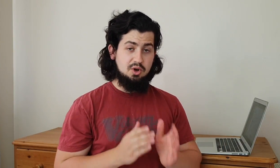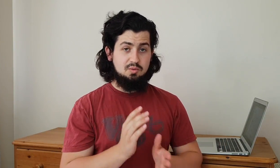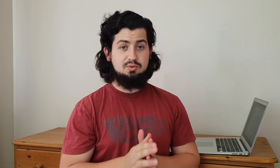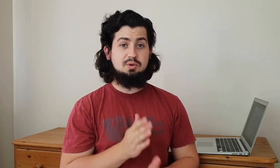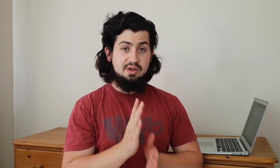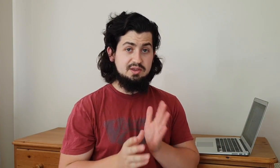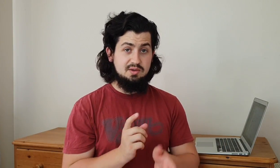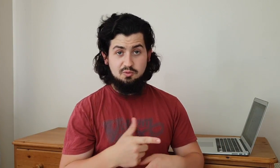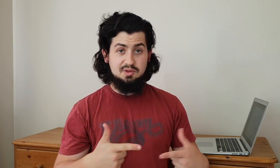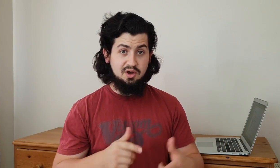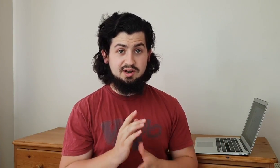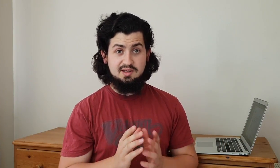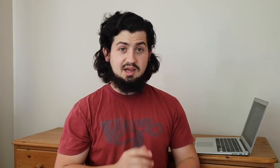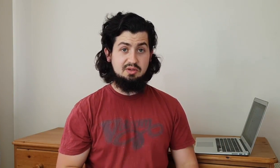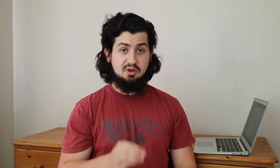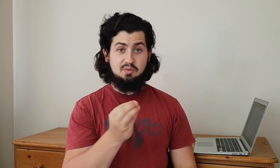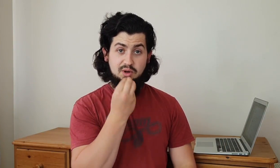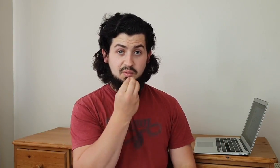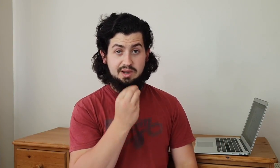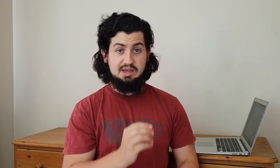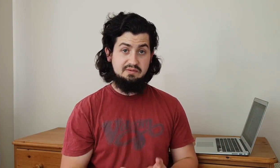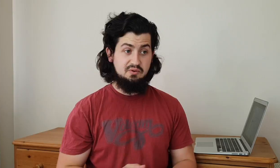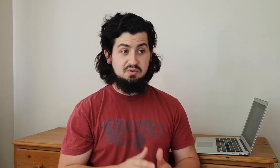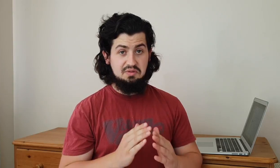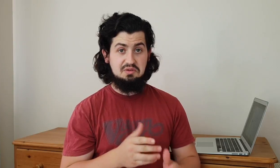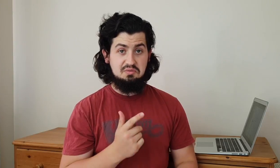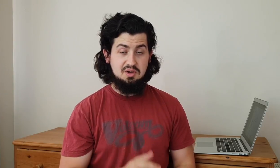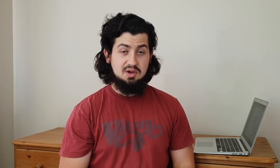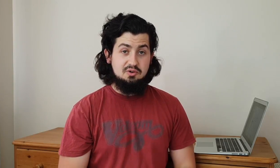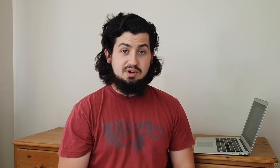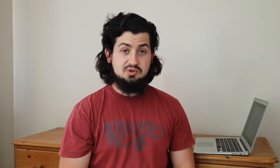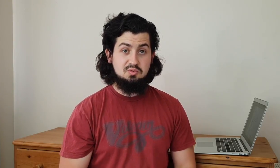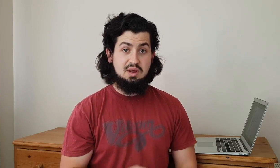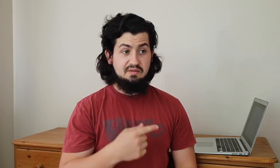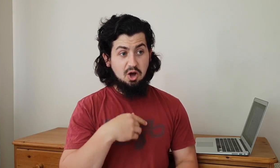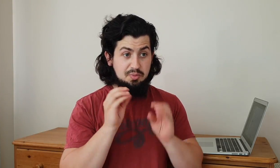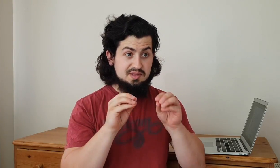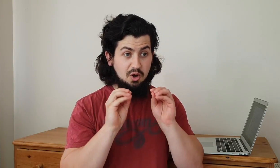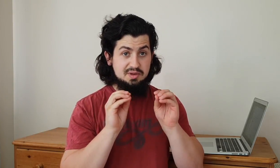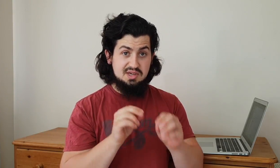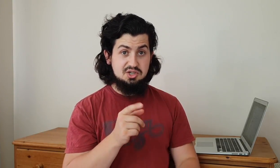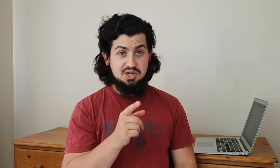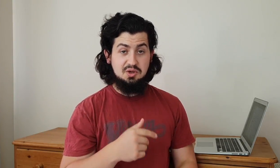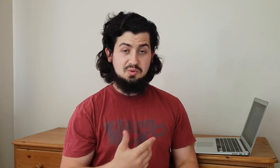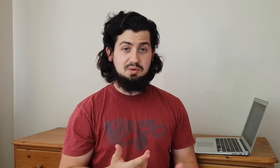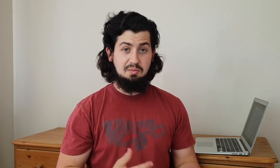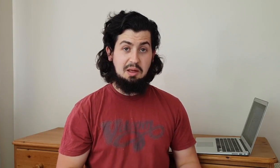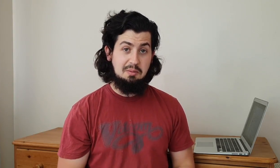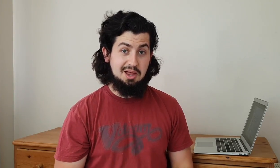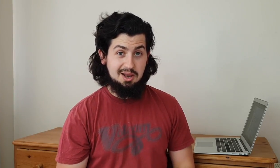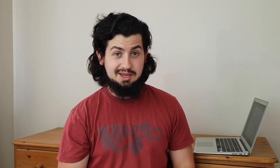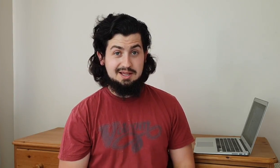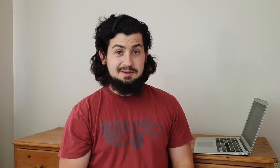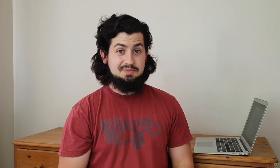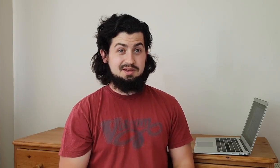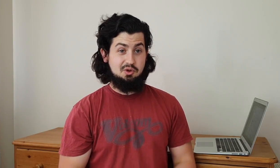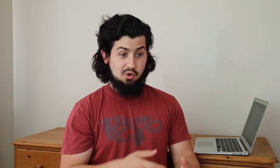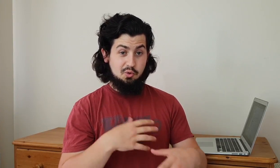we'll do this and we'll be signing together and we'll we'll eat food in this restaurant or whatever i'll be i'll be teaching you and blah blah blah like you're